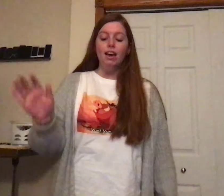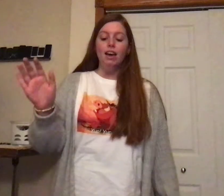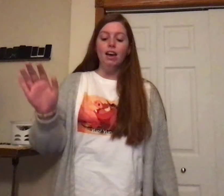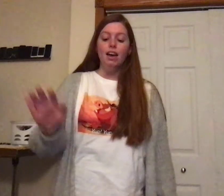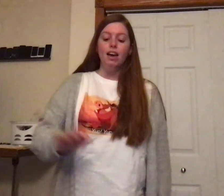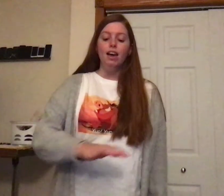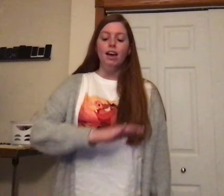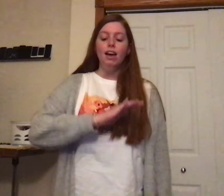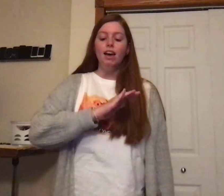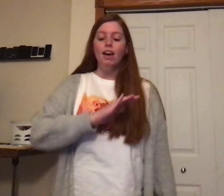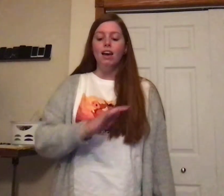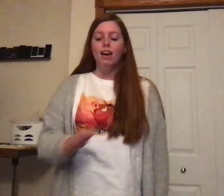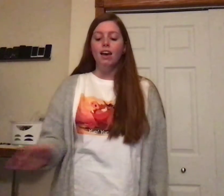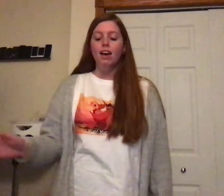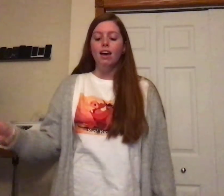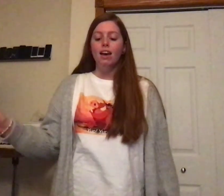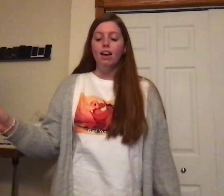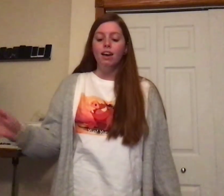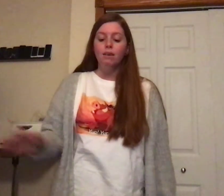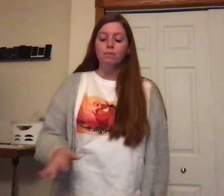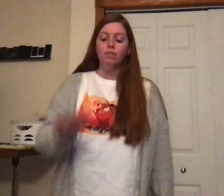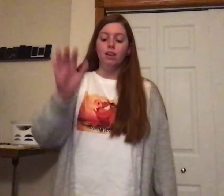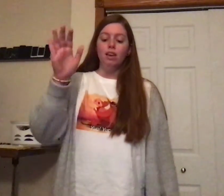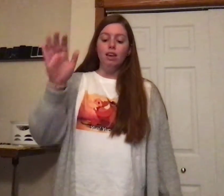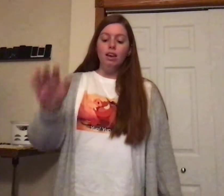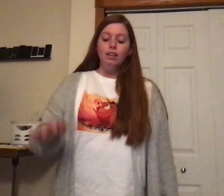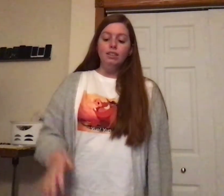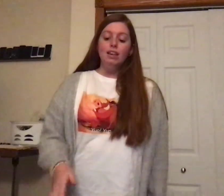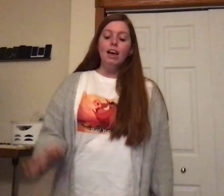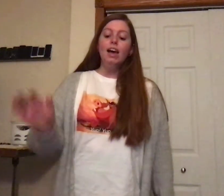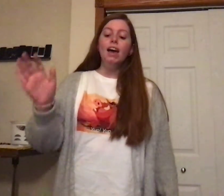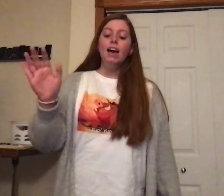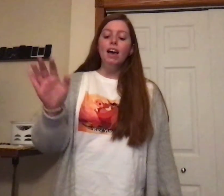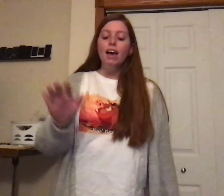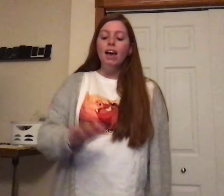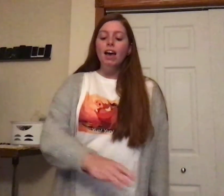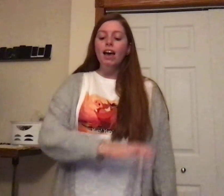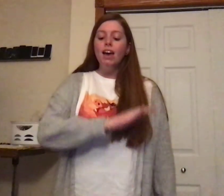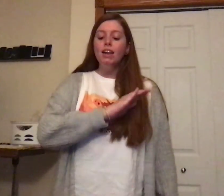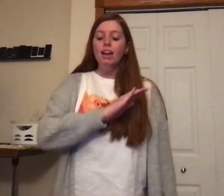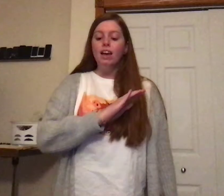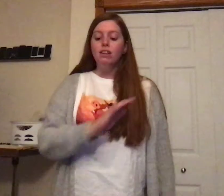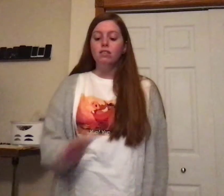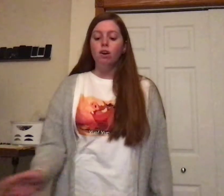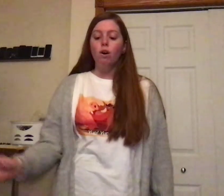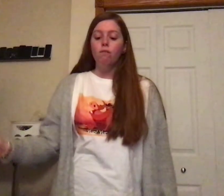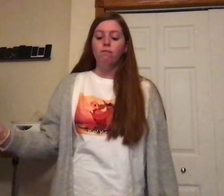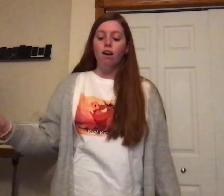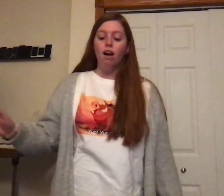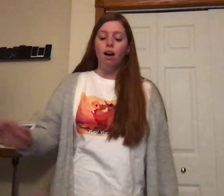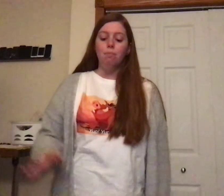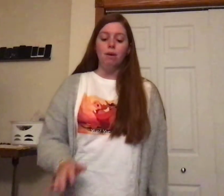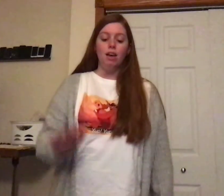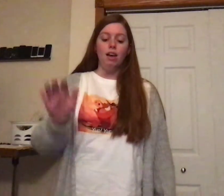Ti, Le, So, Fa, Mi,